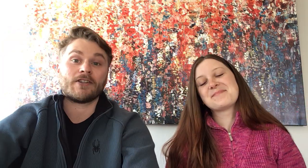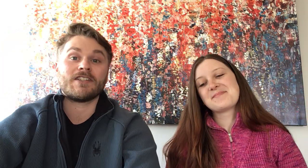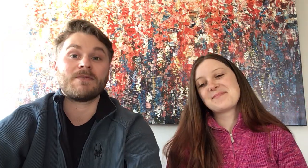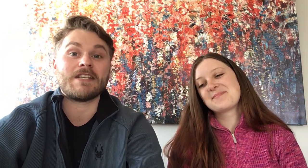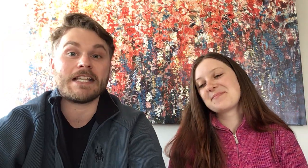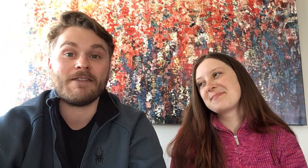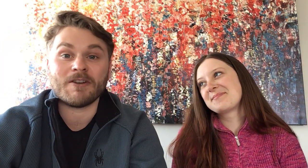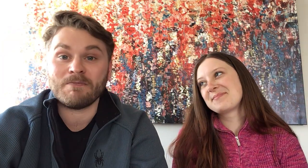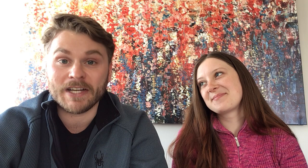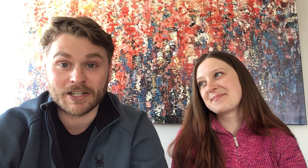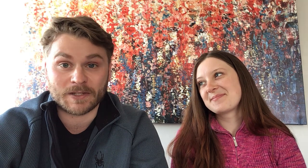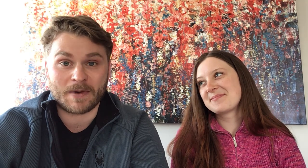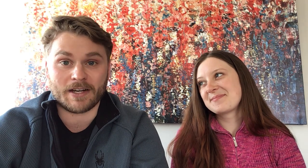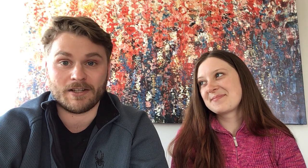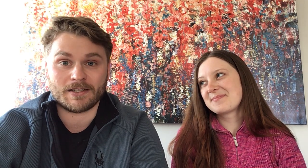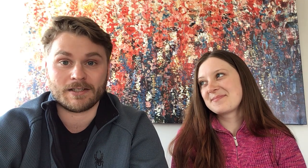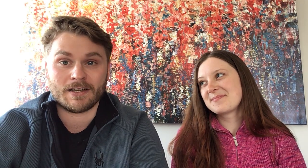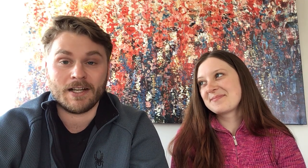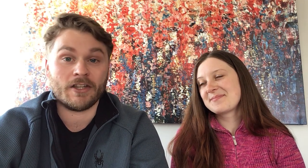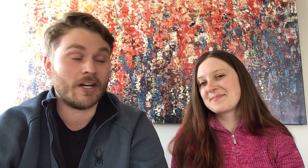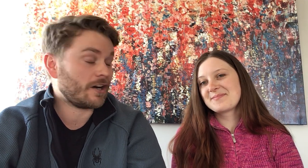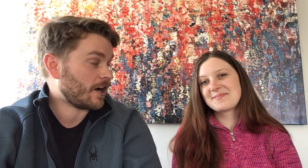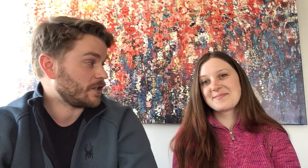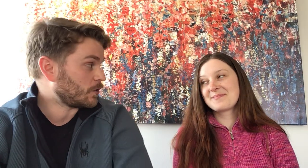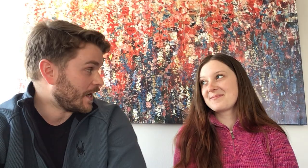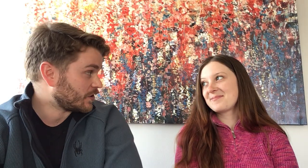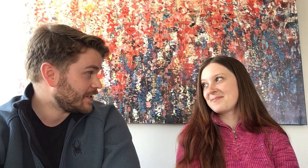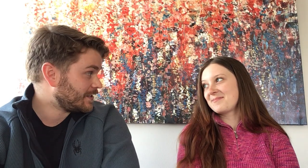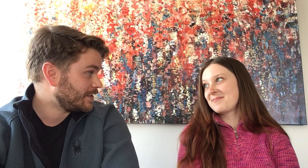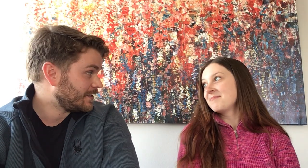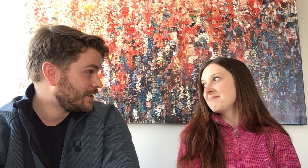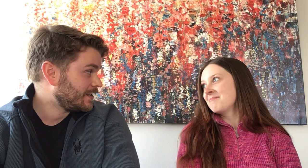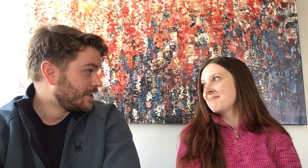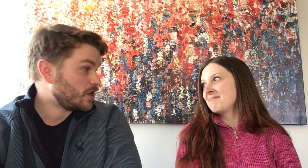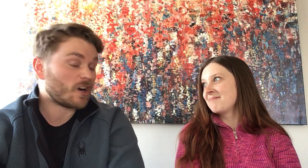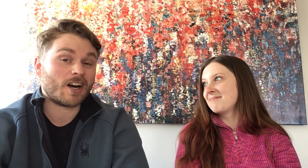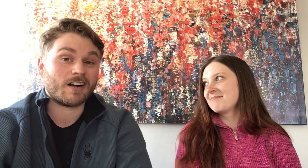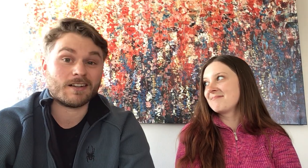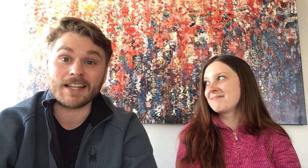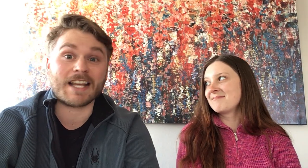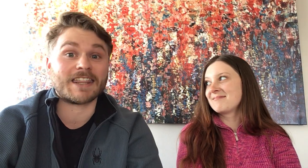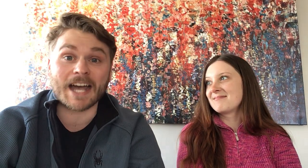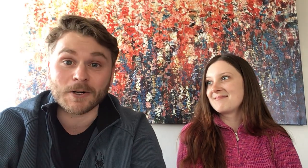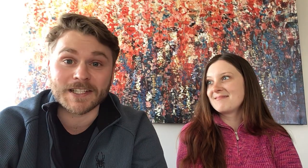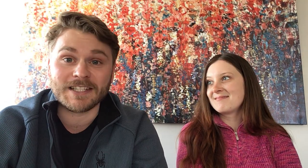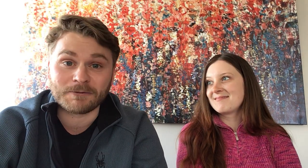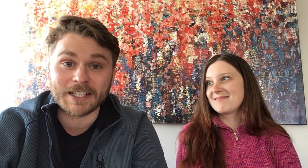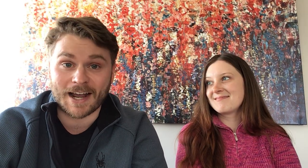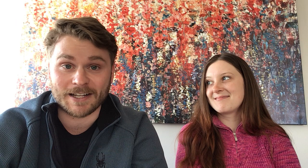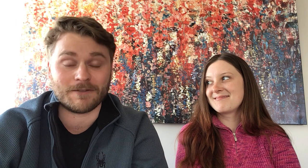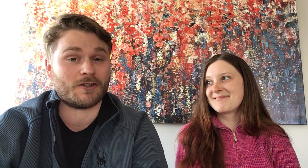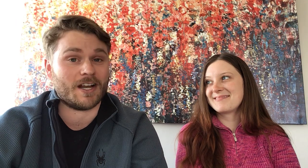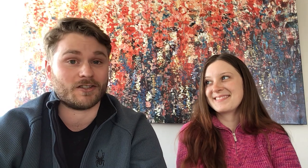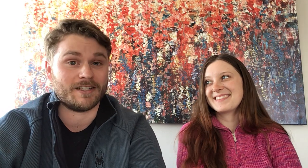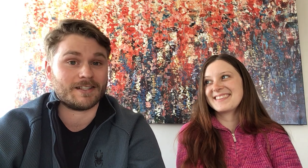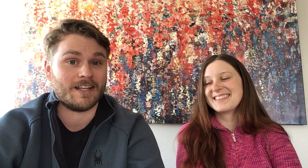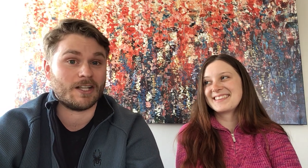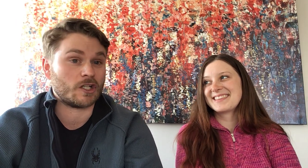there are some even bigger spiders. There are tarantulas. There are like a thousand different kinds of tarantulas. And they're